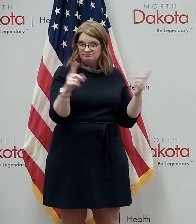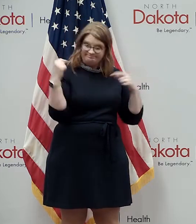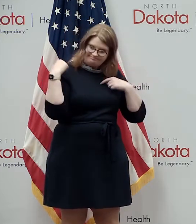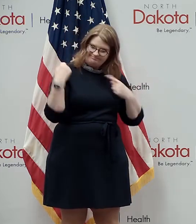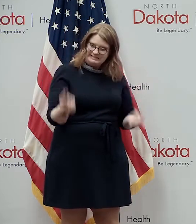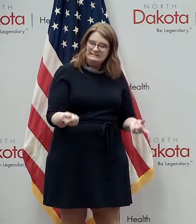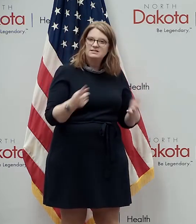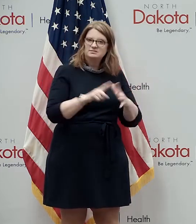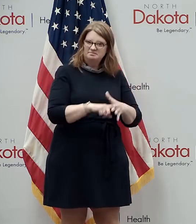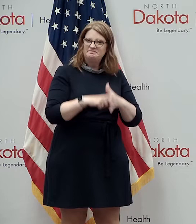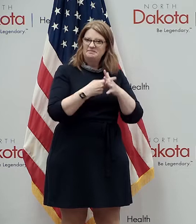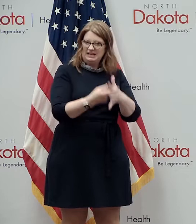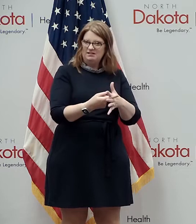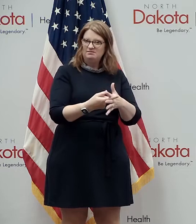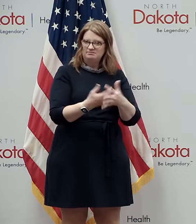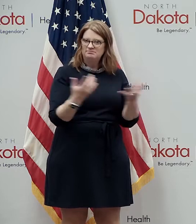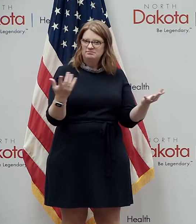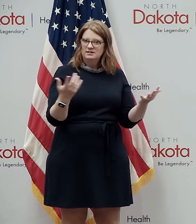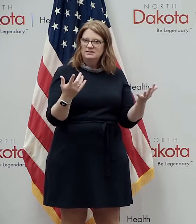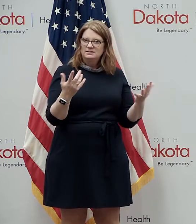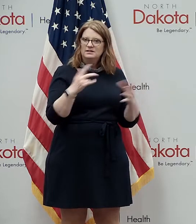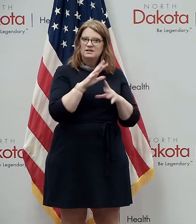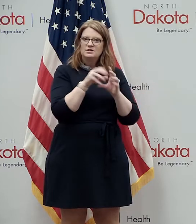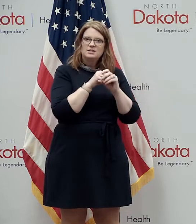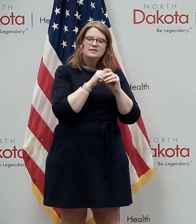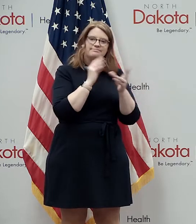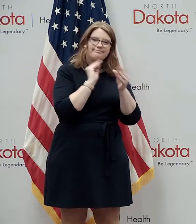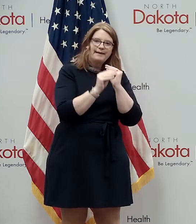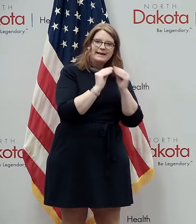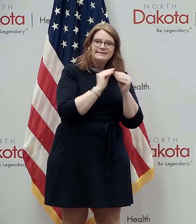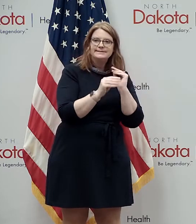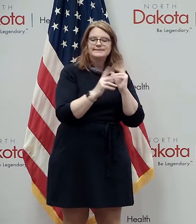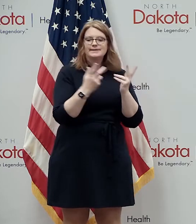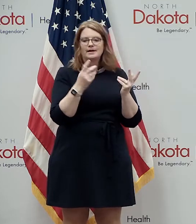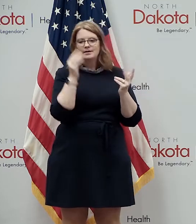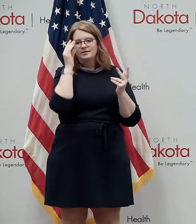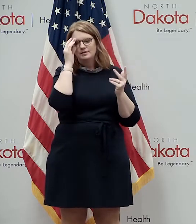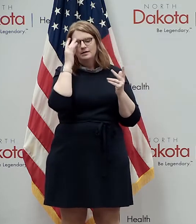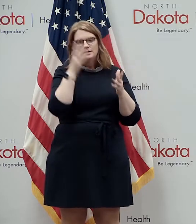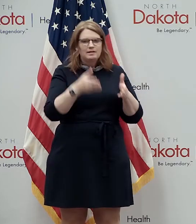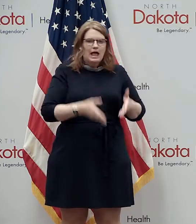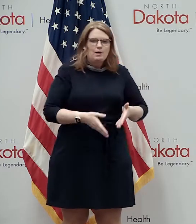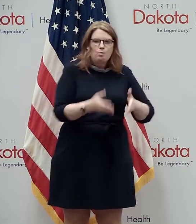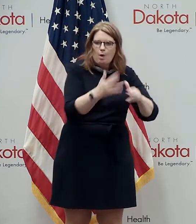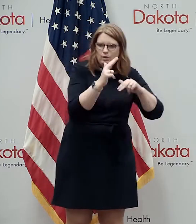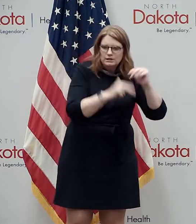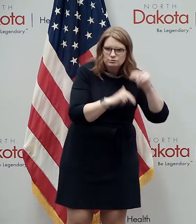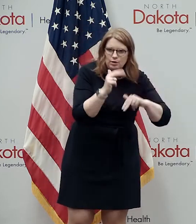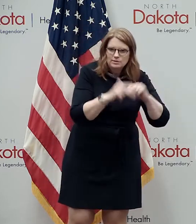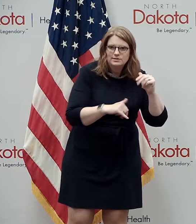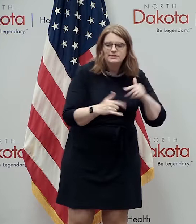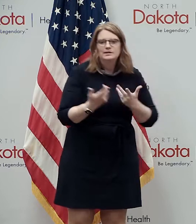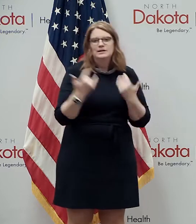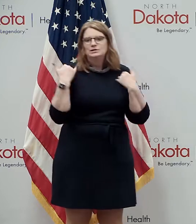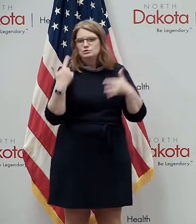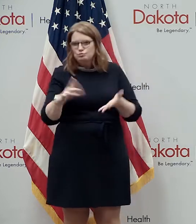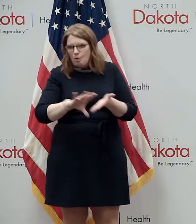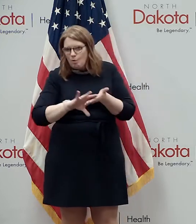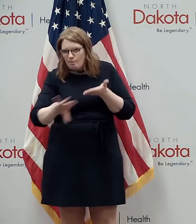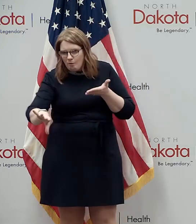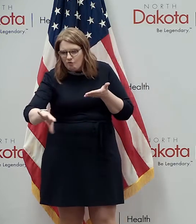covid 19 emergency including infrastructure maintenance such as road construction they were doing snow removal